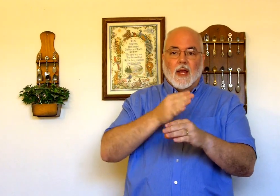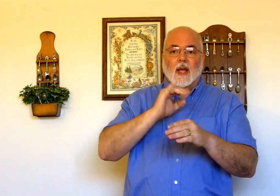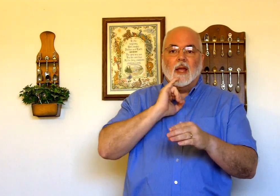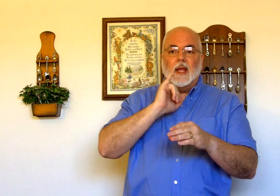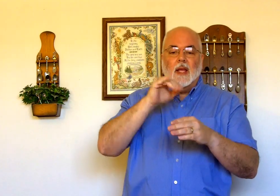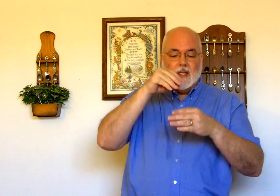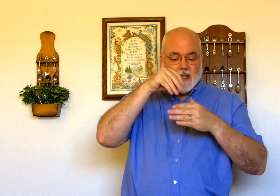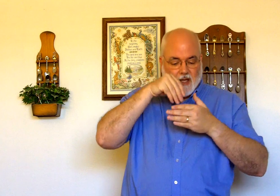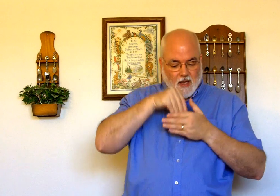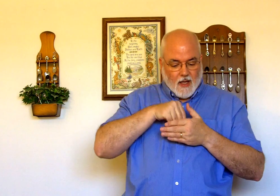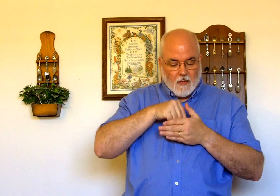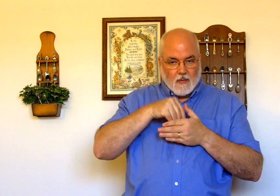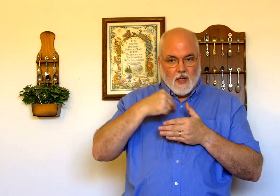is in me